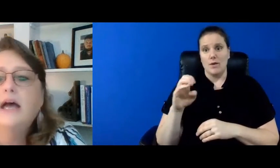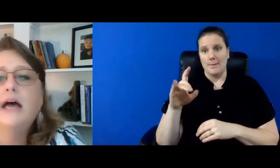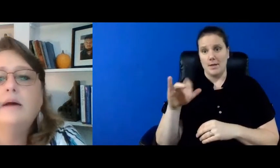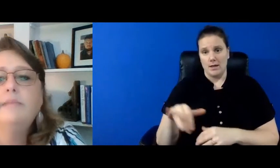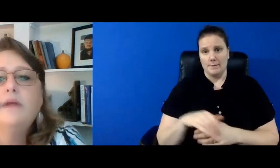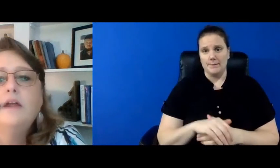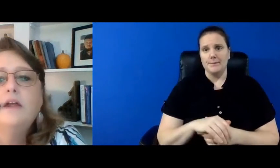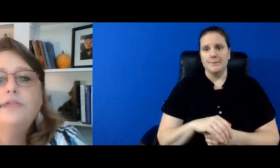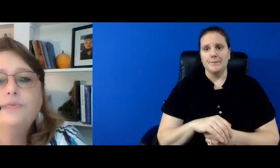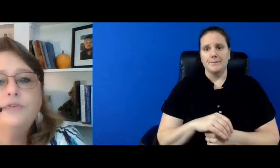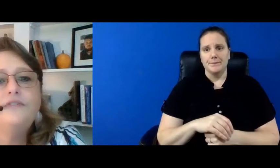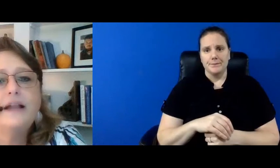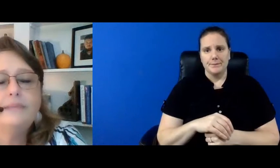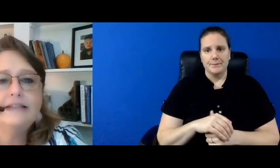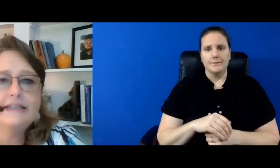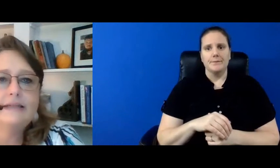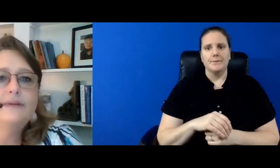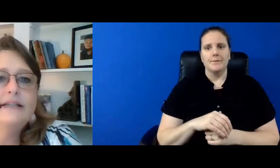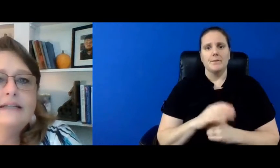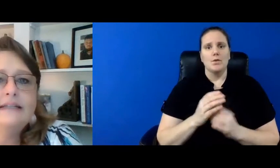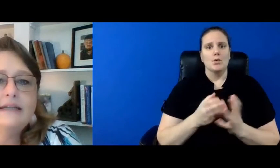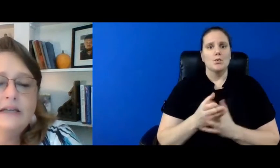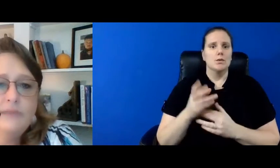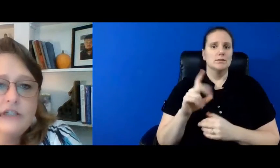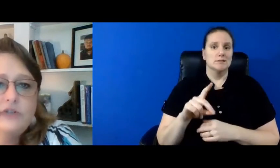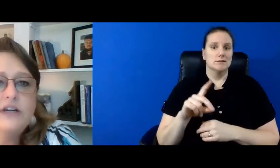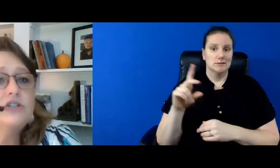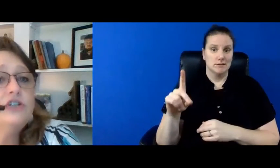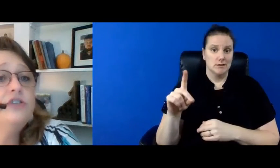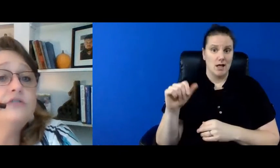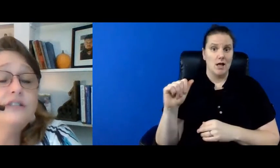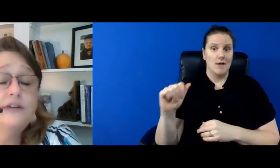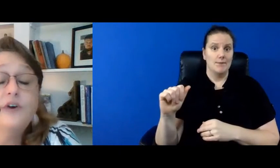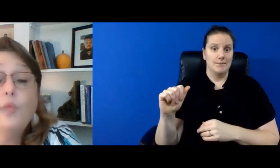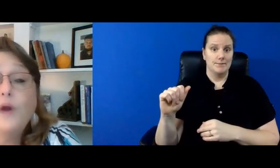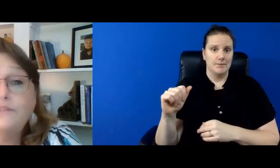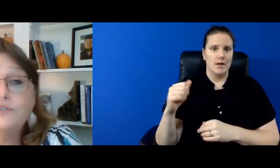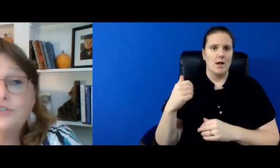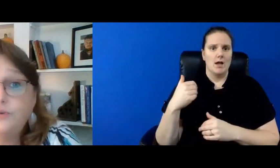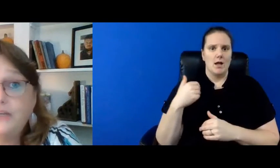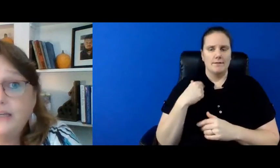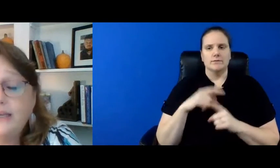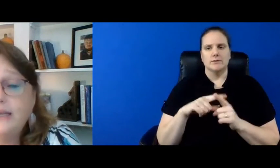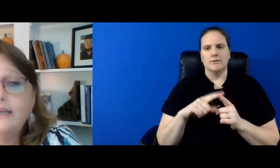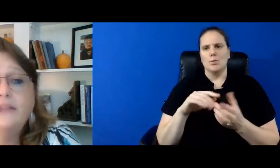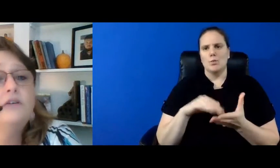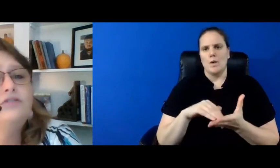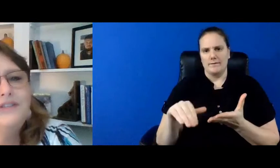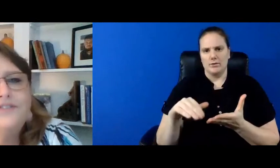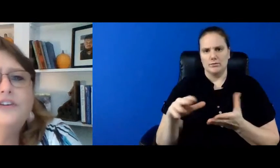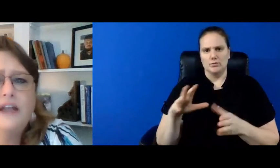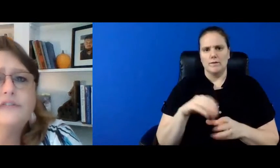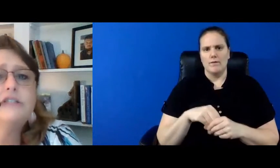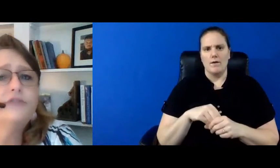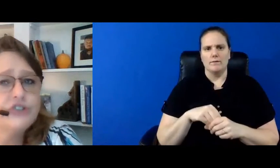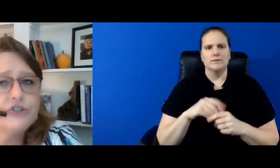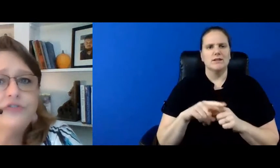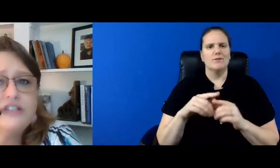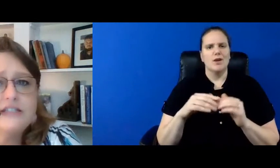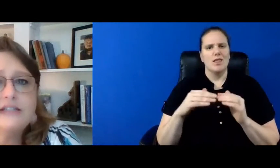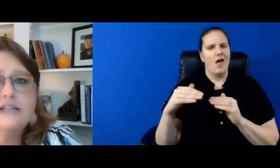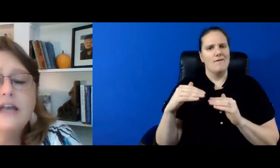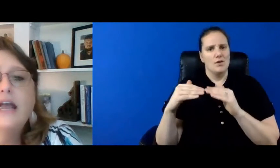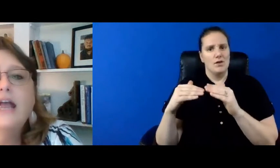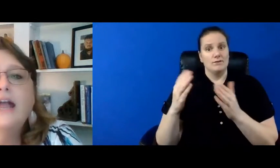through developmental disabilities administration there's different waivers you can get and there are different levels of